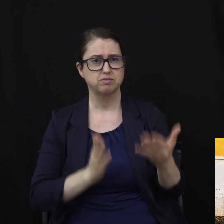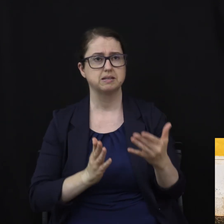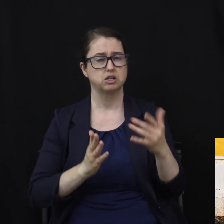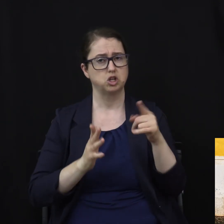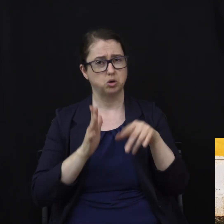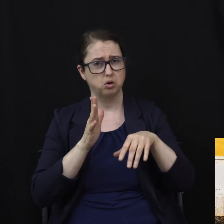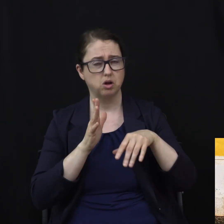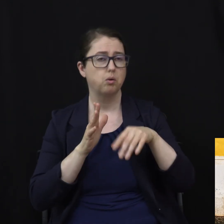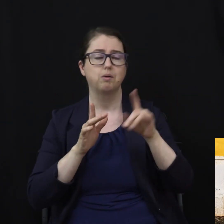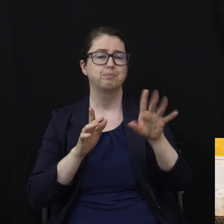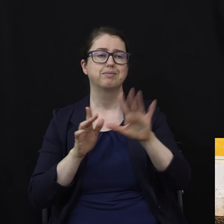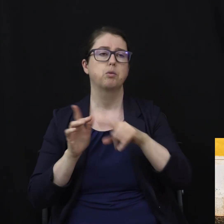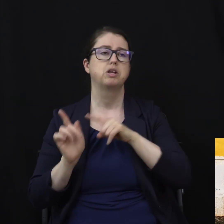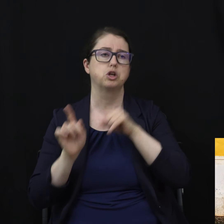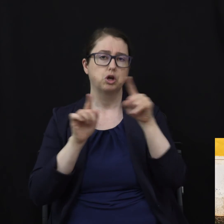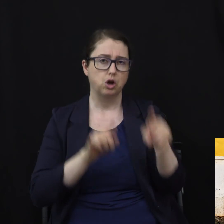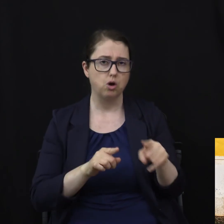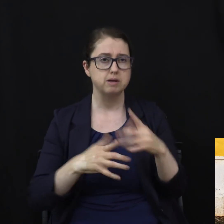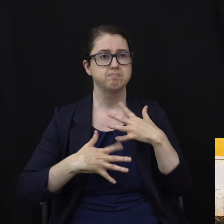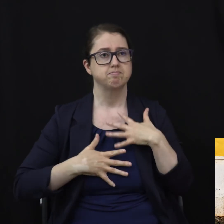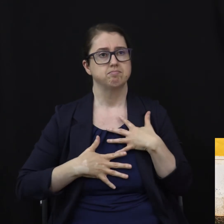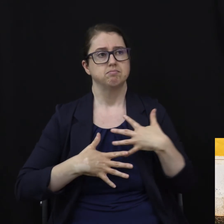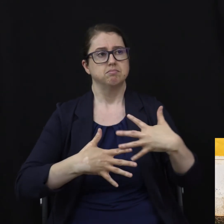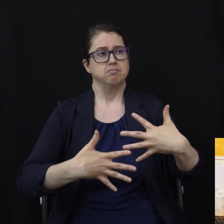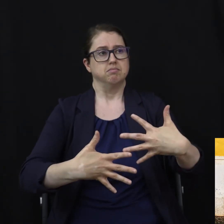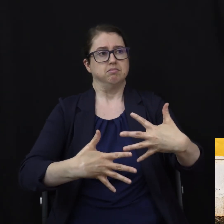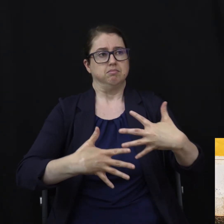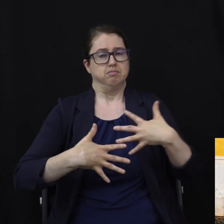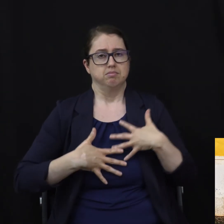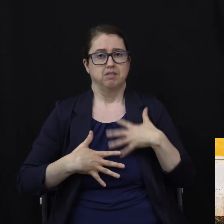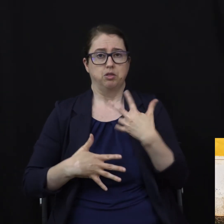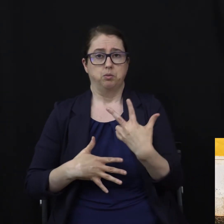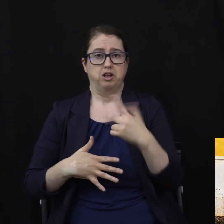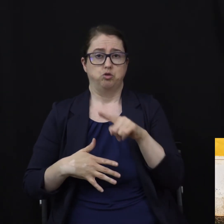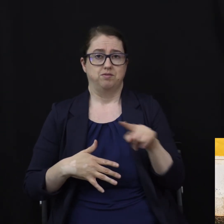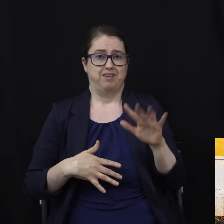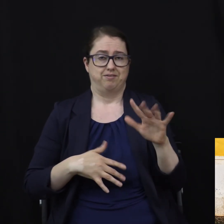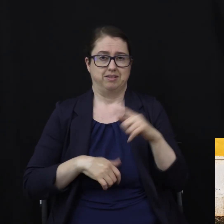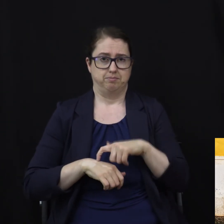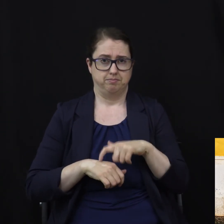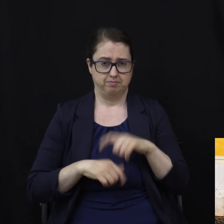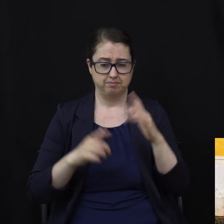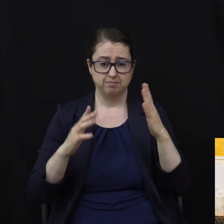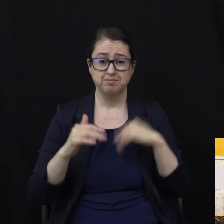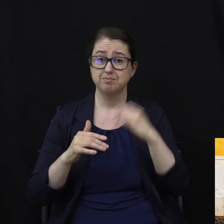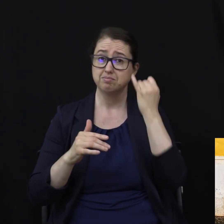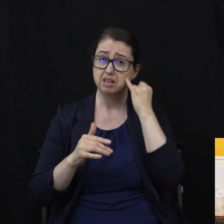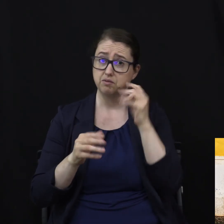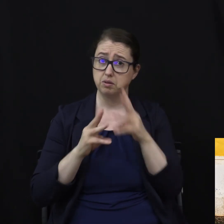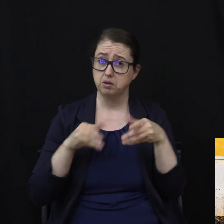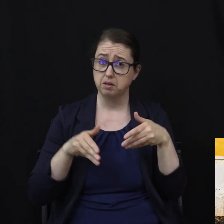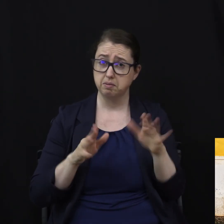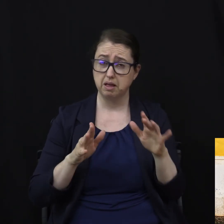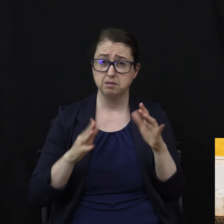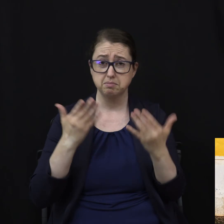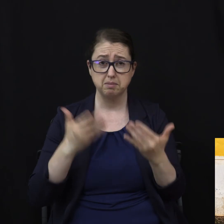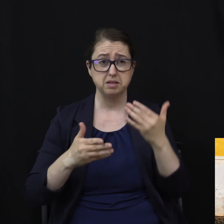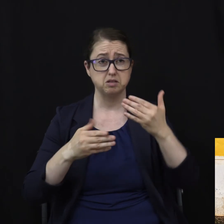air. Weather permitting, open a window in your home. At night, keep a bathroom window open to allow those happy